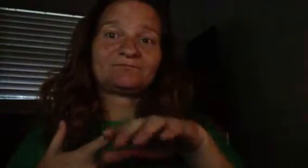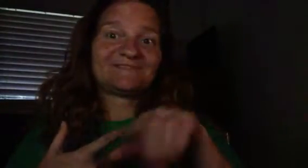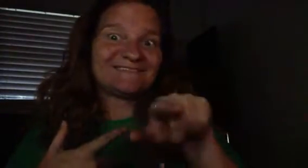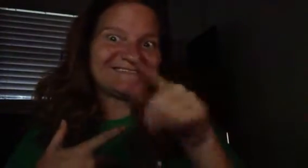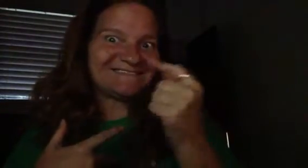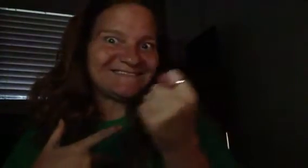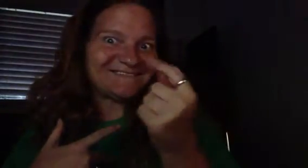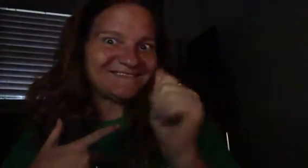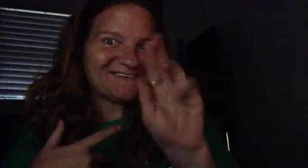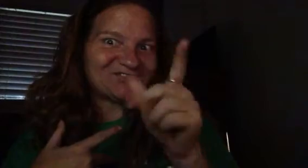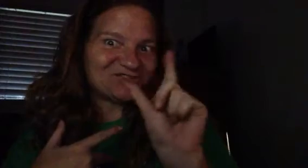I don't know.